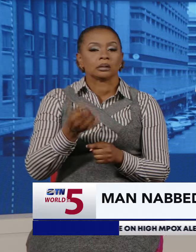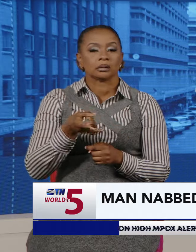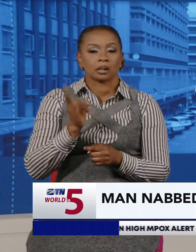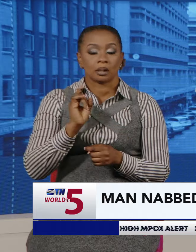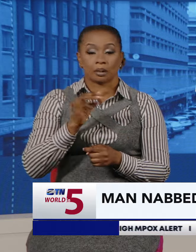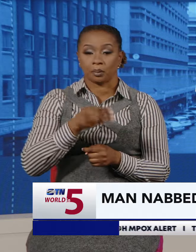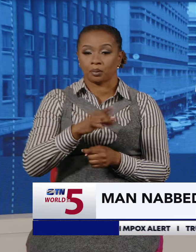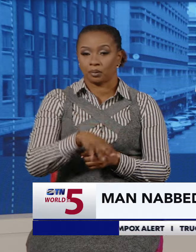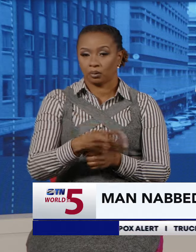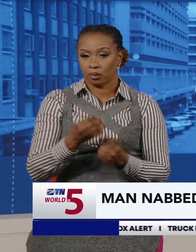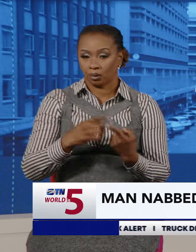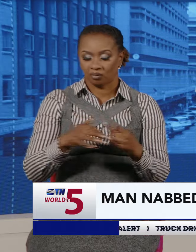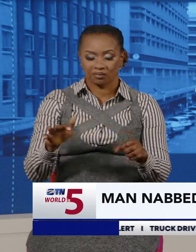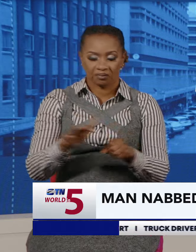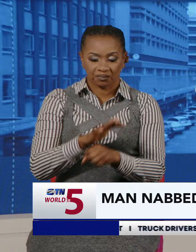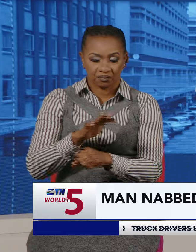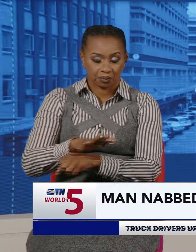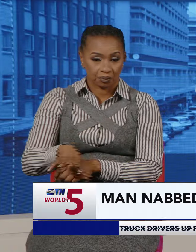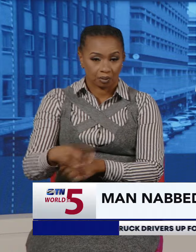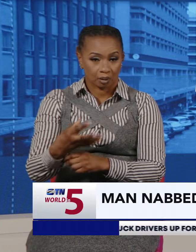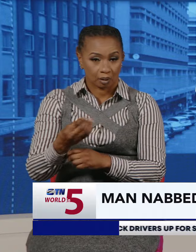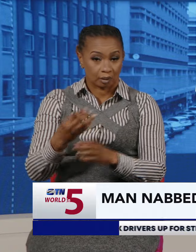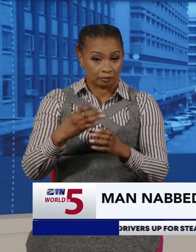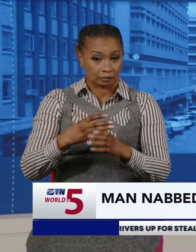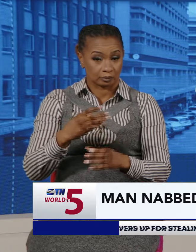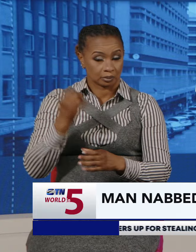petrol, filled in 200 litres metal drums.